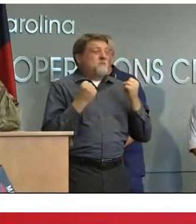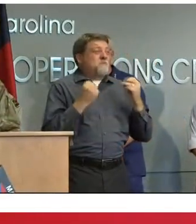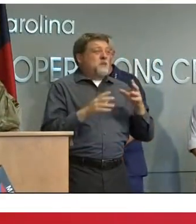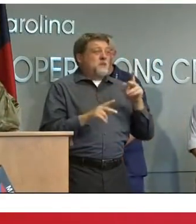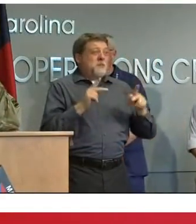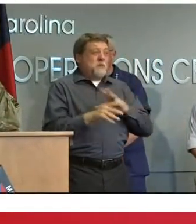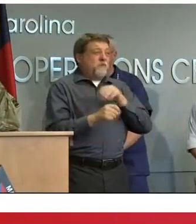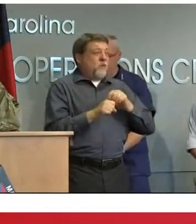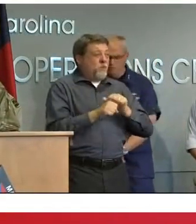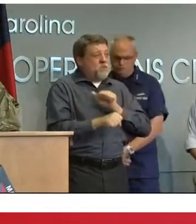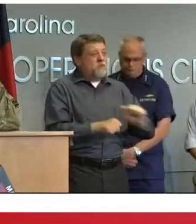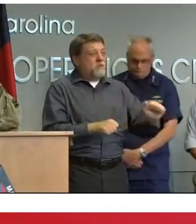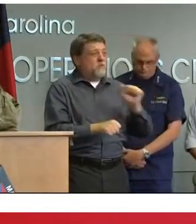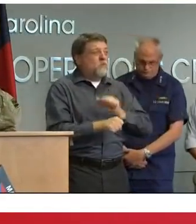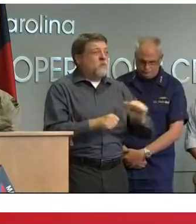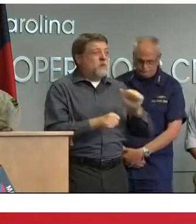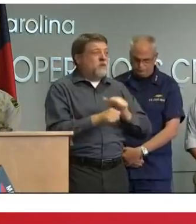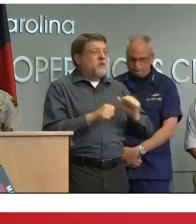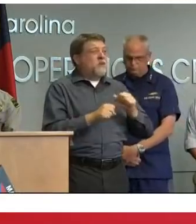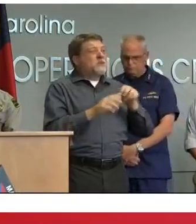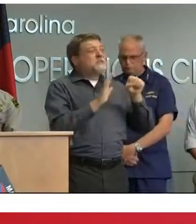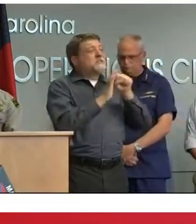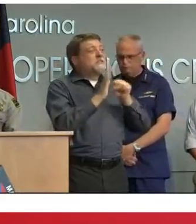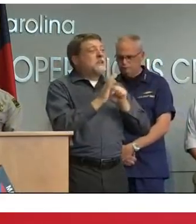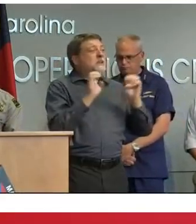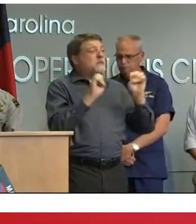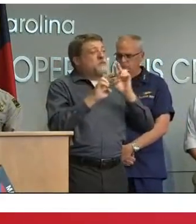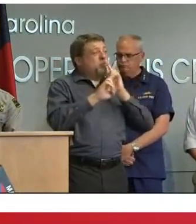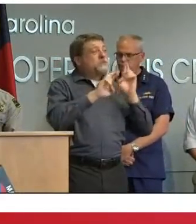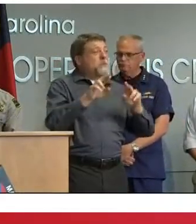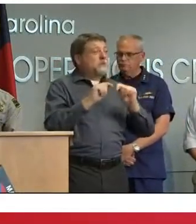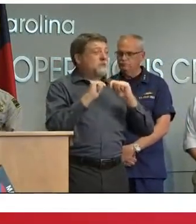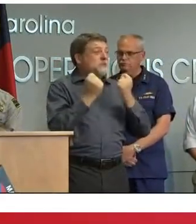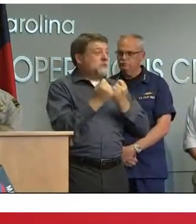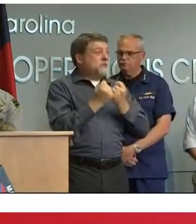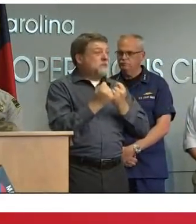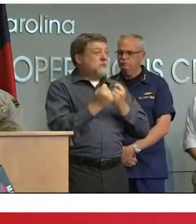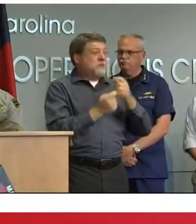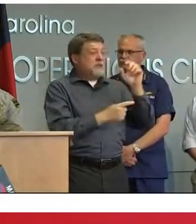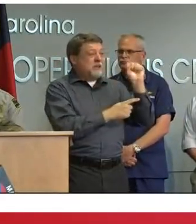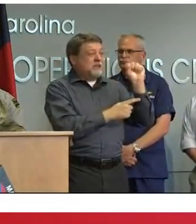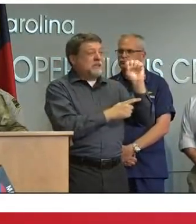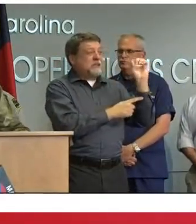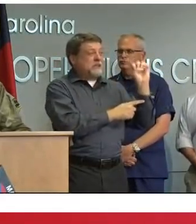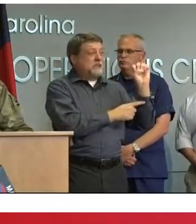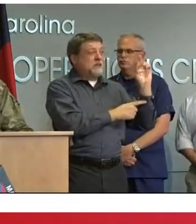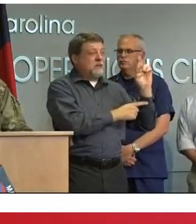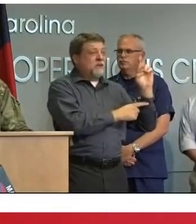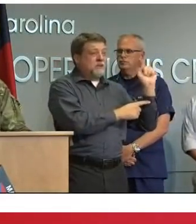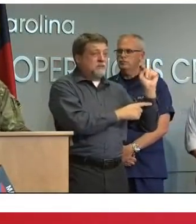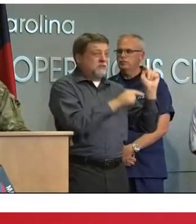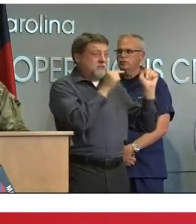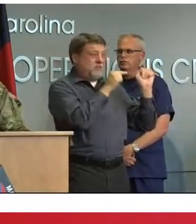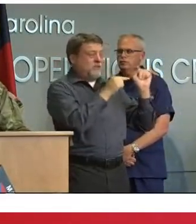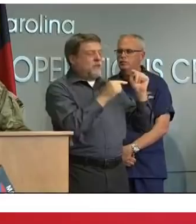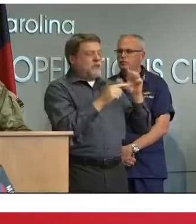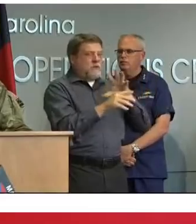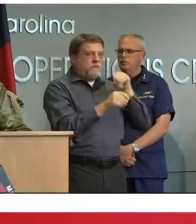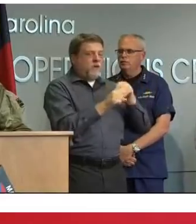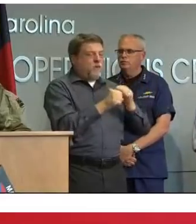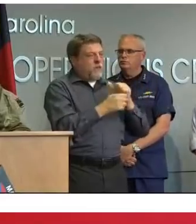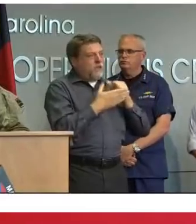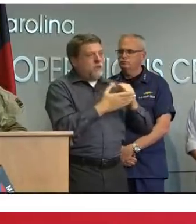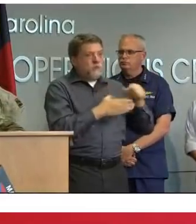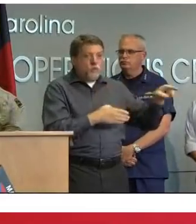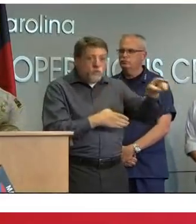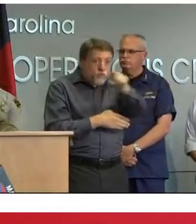response enterprise many of them are victims of this storm and that are out there serving the needs of others as their first priority right now many